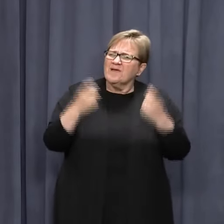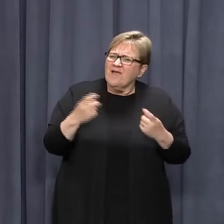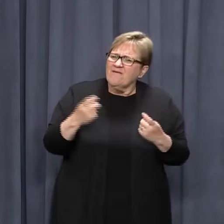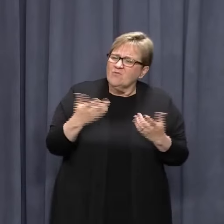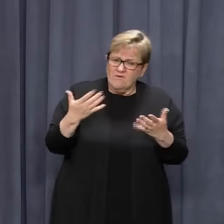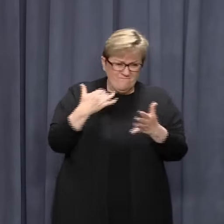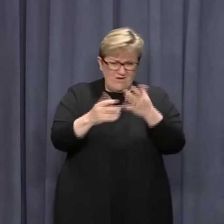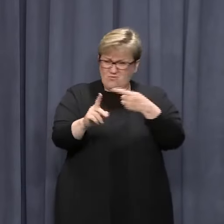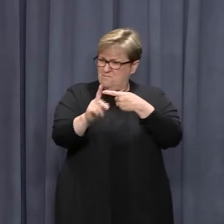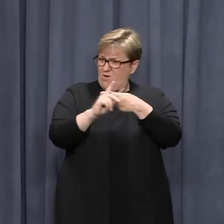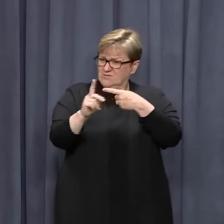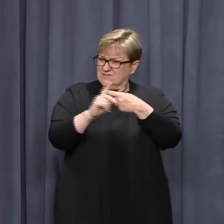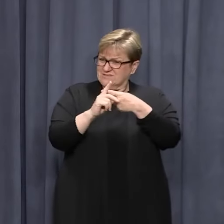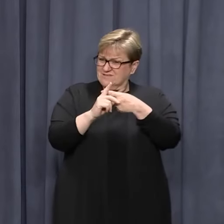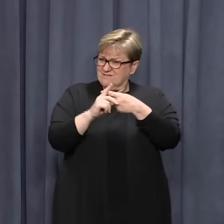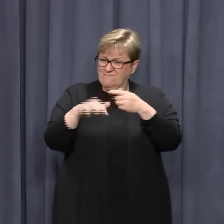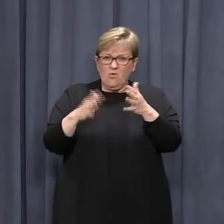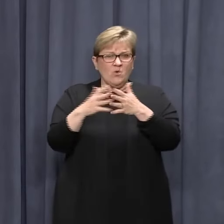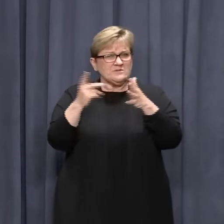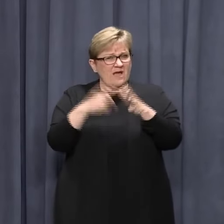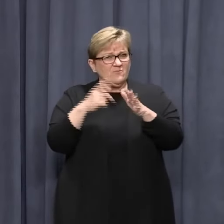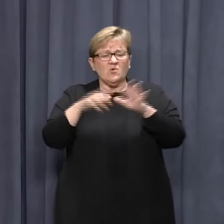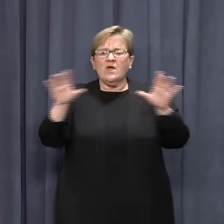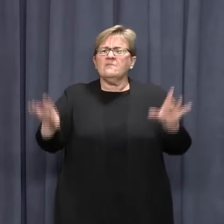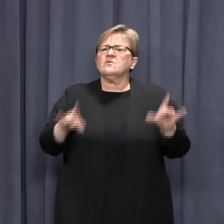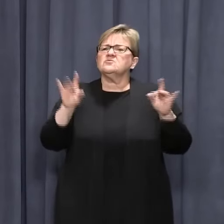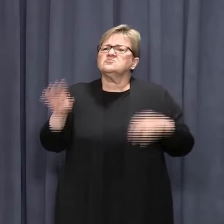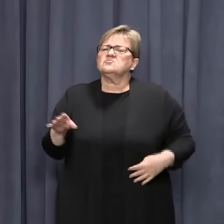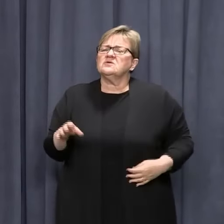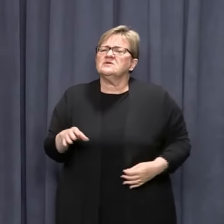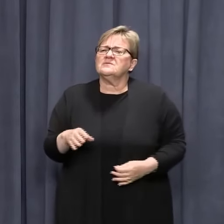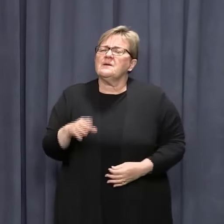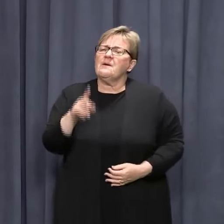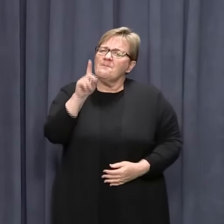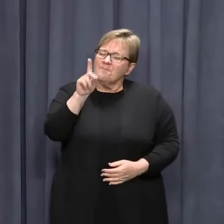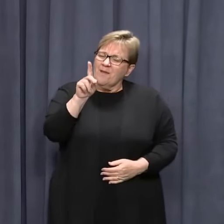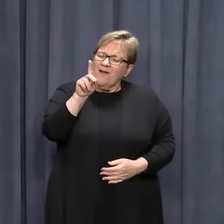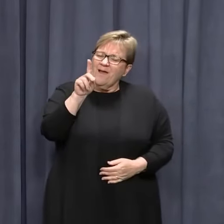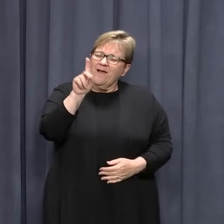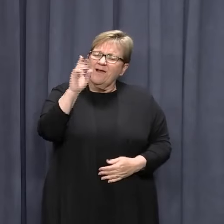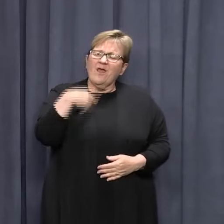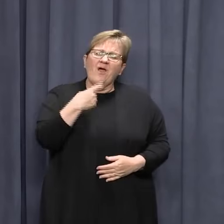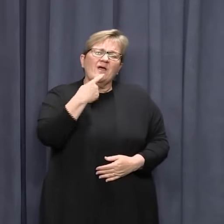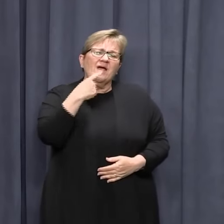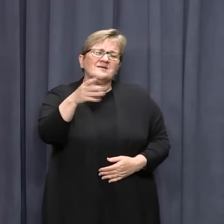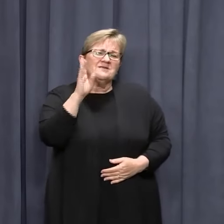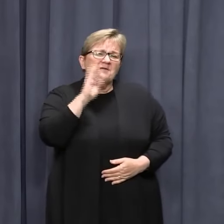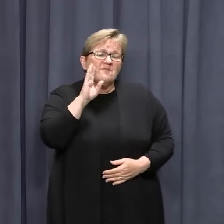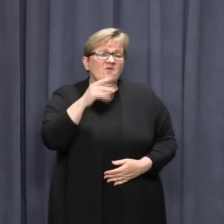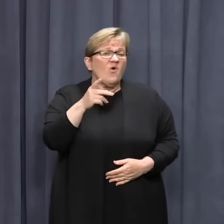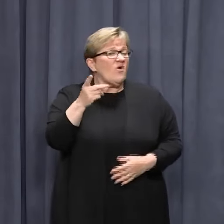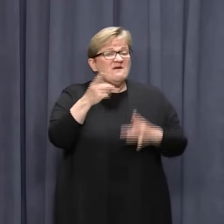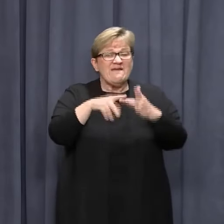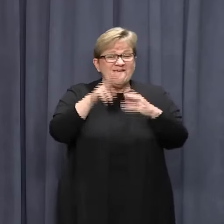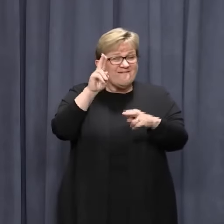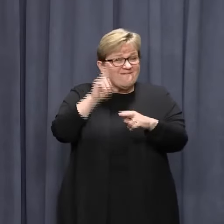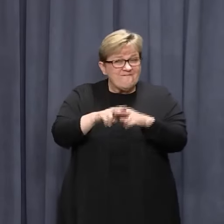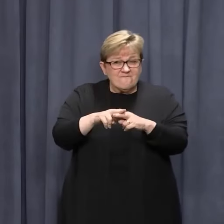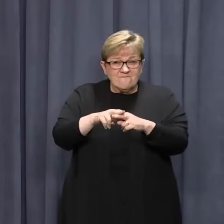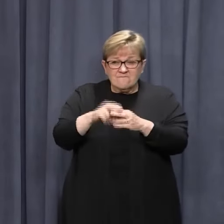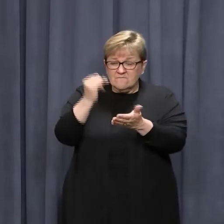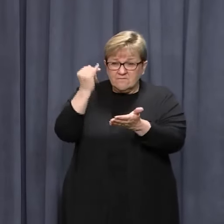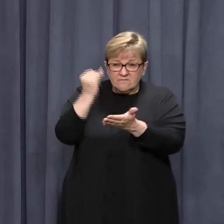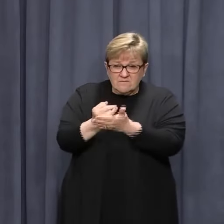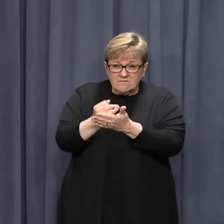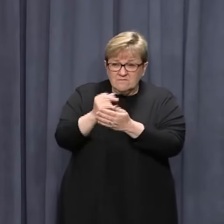positive move for our state and our nation. But like I have said before, I will not hesitate in bringing